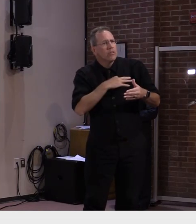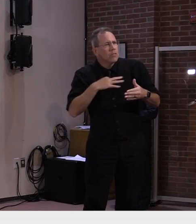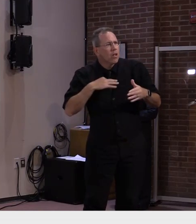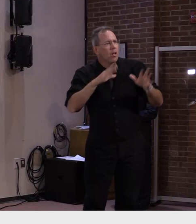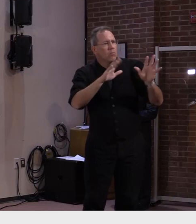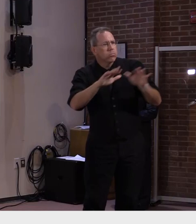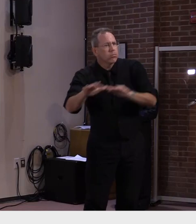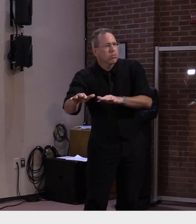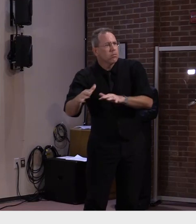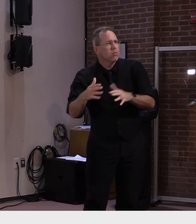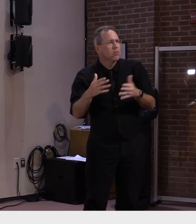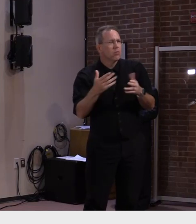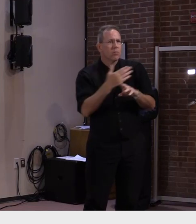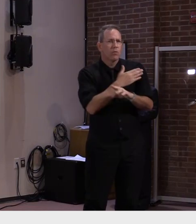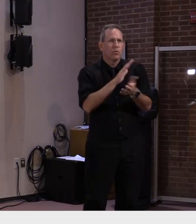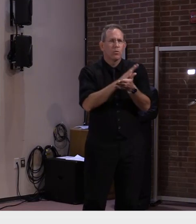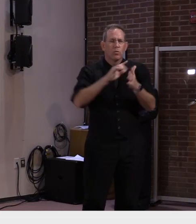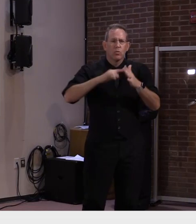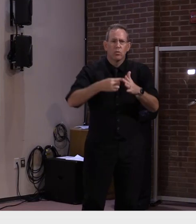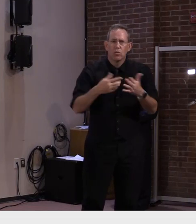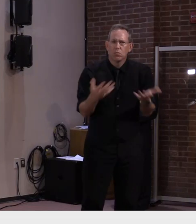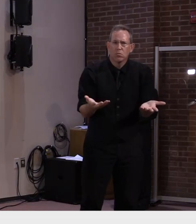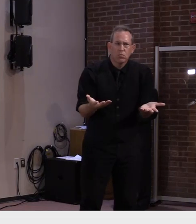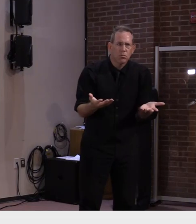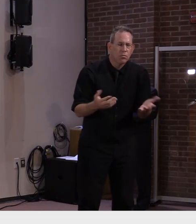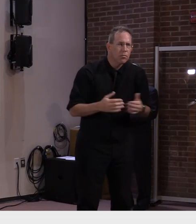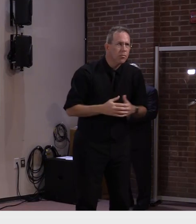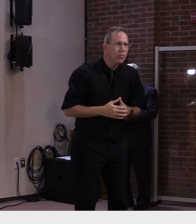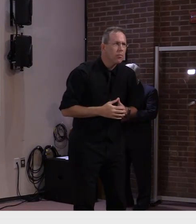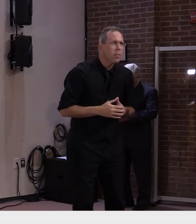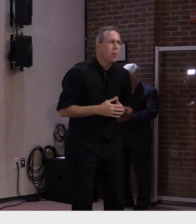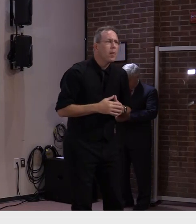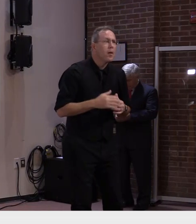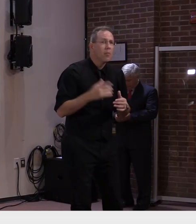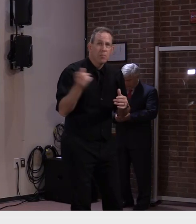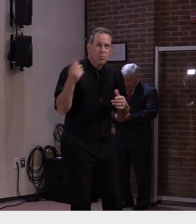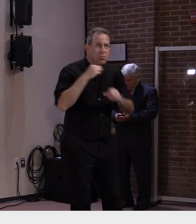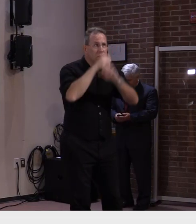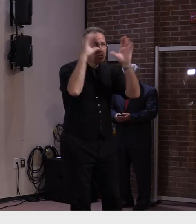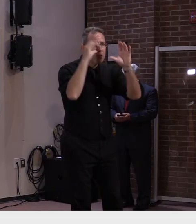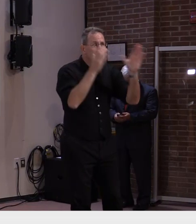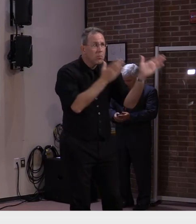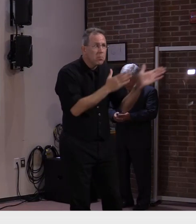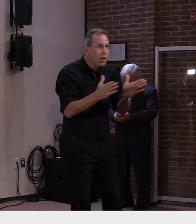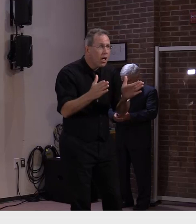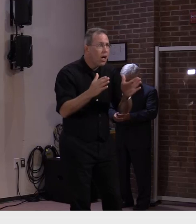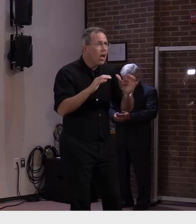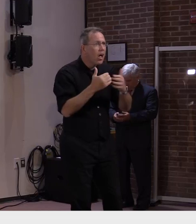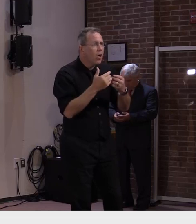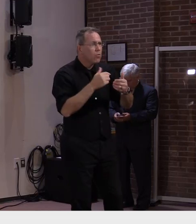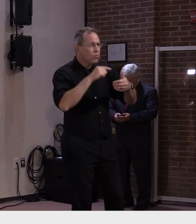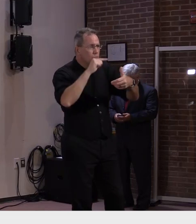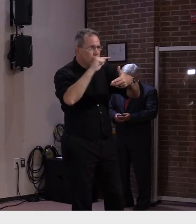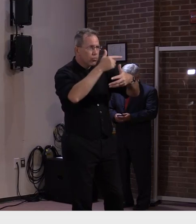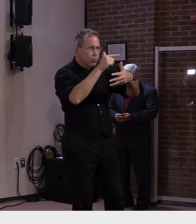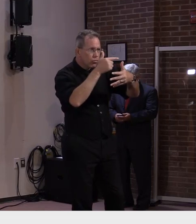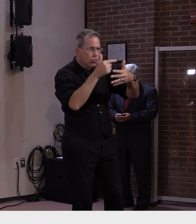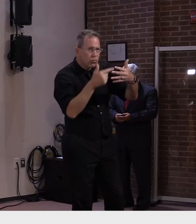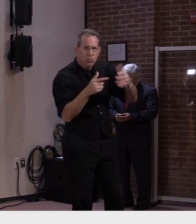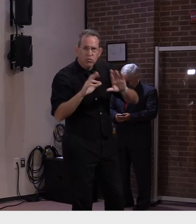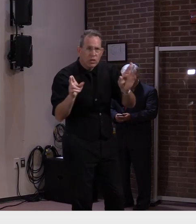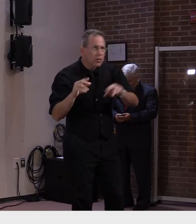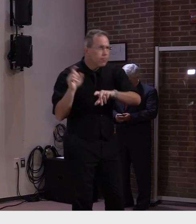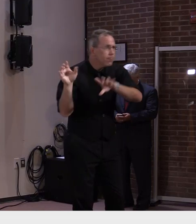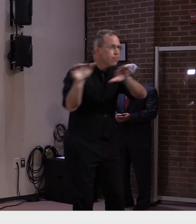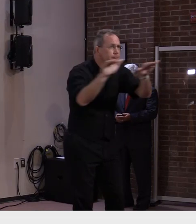Is there an intent or a plan to have that initial push with a greater